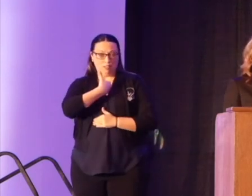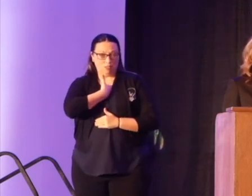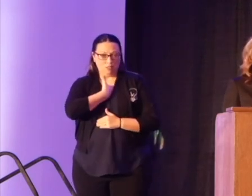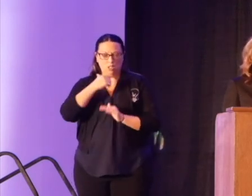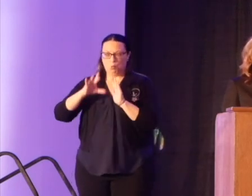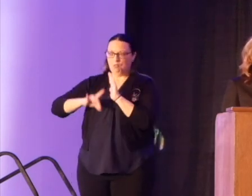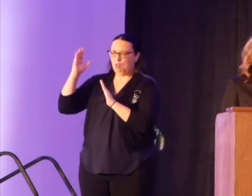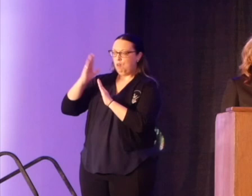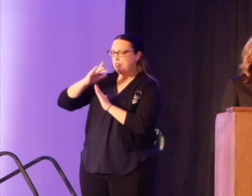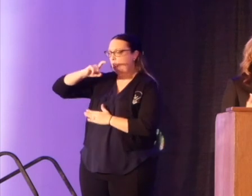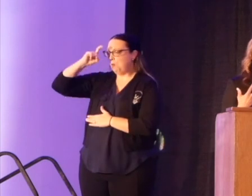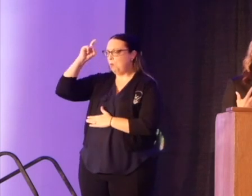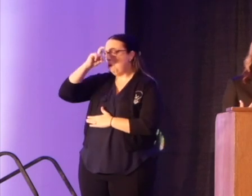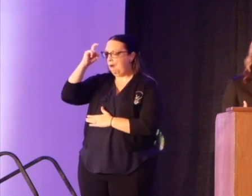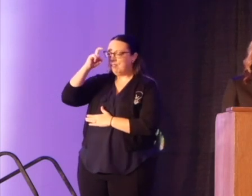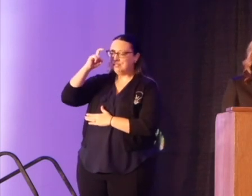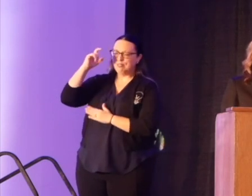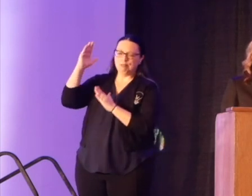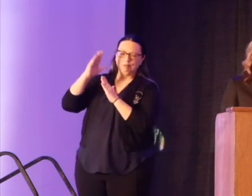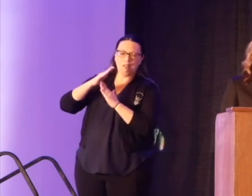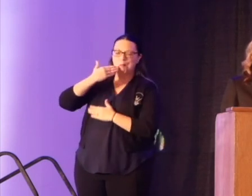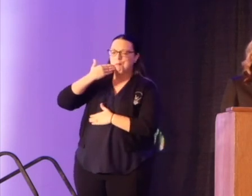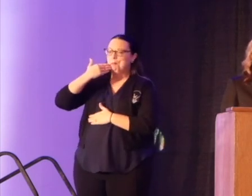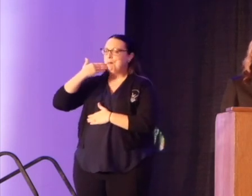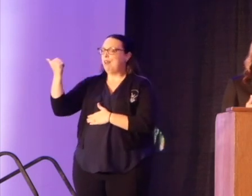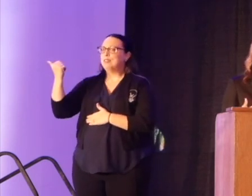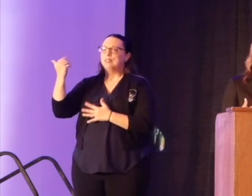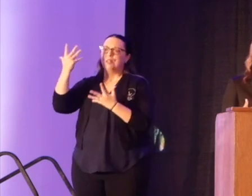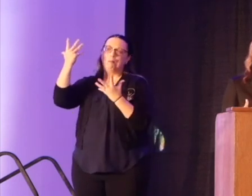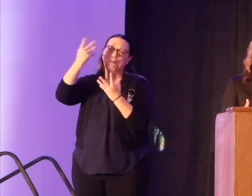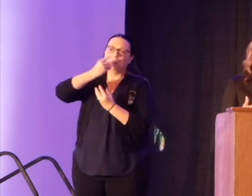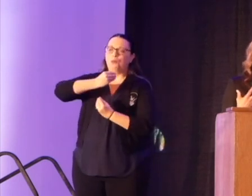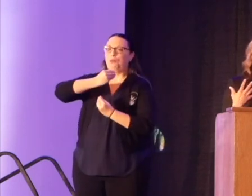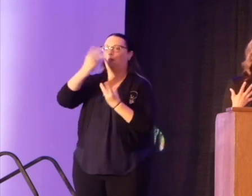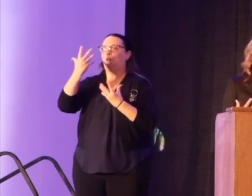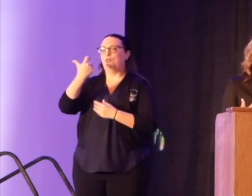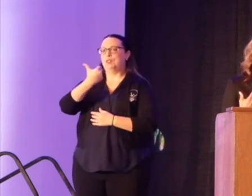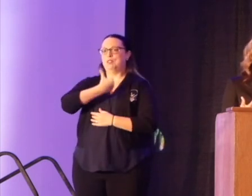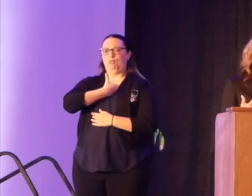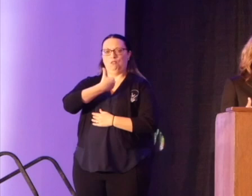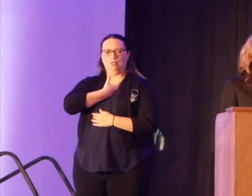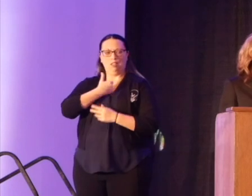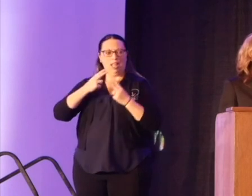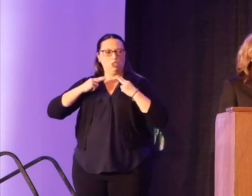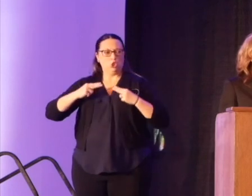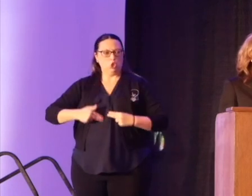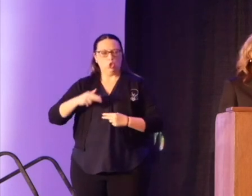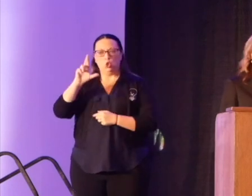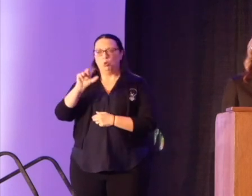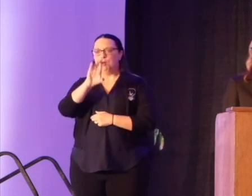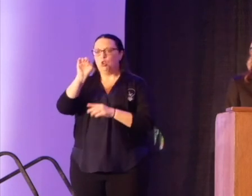wisest, most exquisite, and beautiful selves as a human race